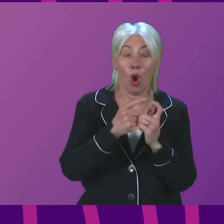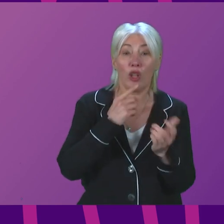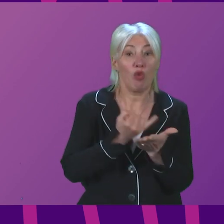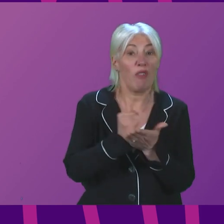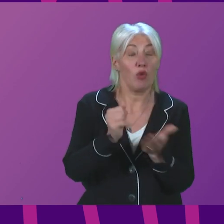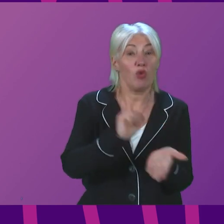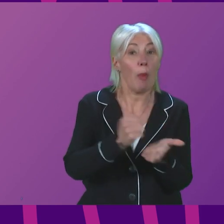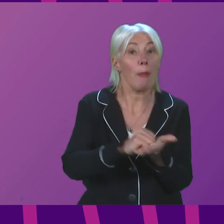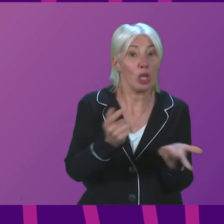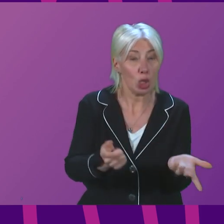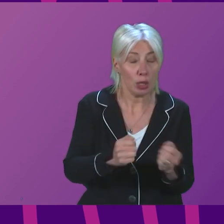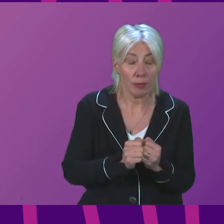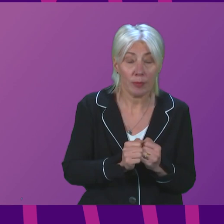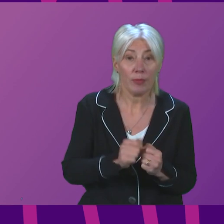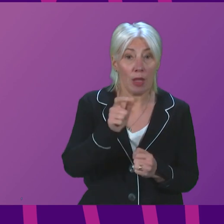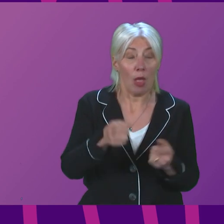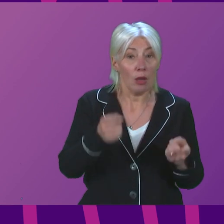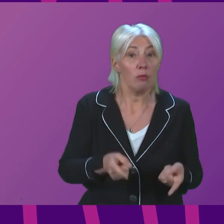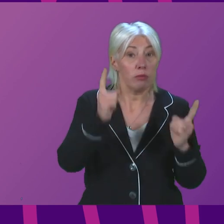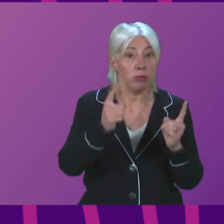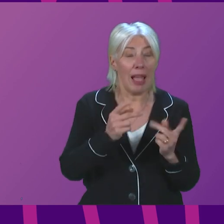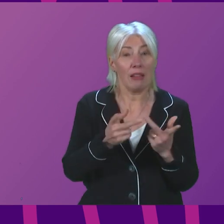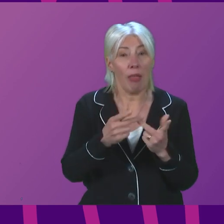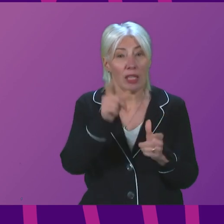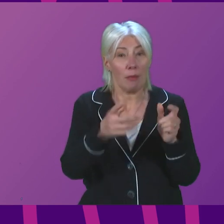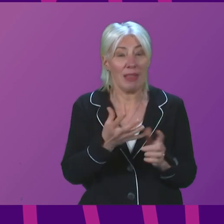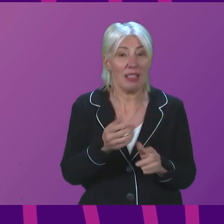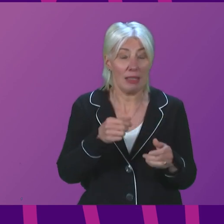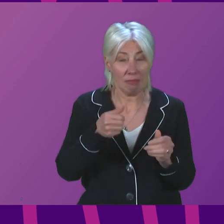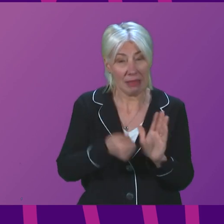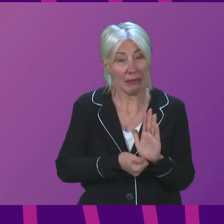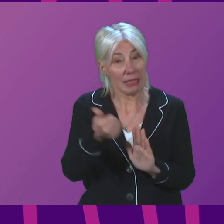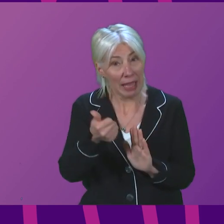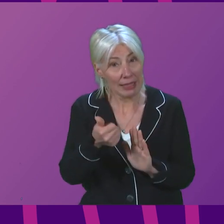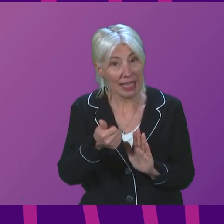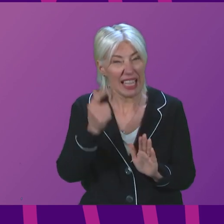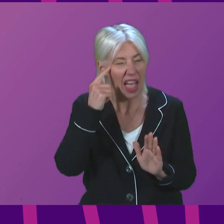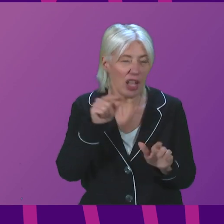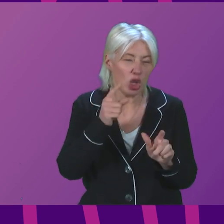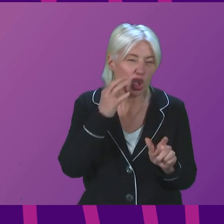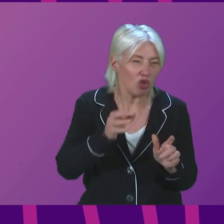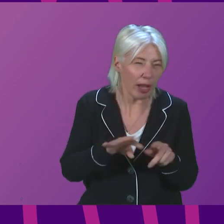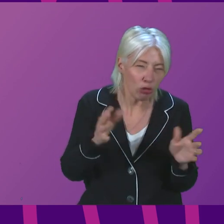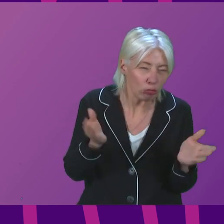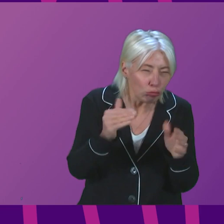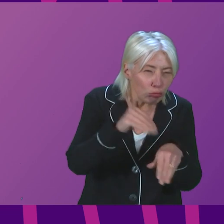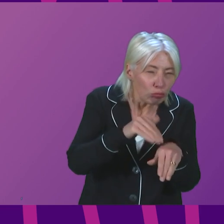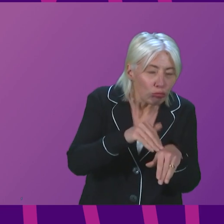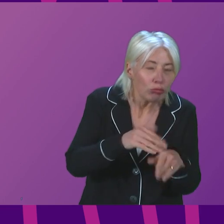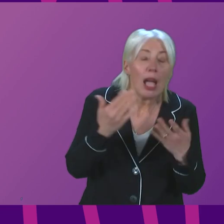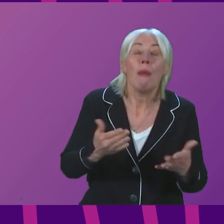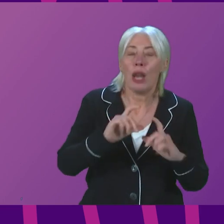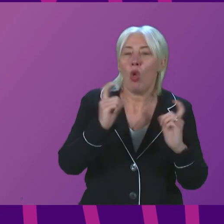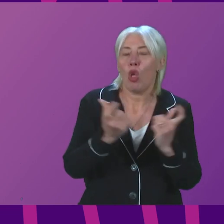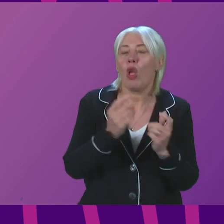She and the interim clerk to the board were then suspended. I suspect she was ruffling feathers. The college has now published an